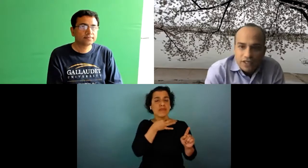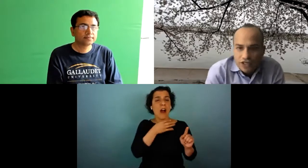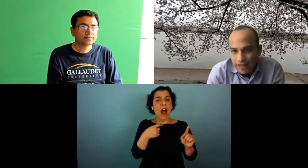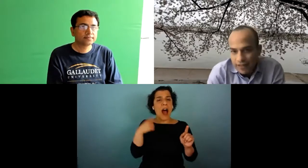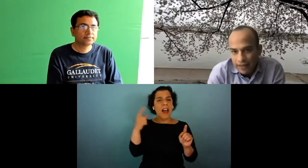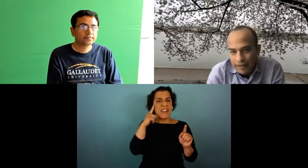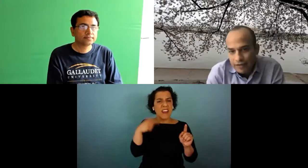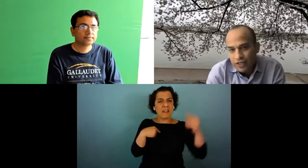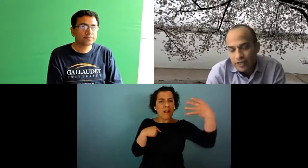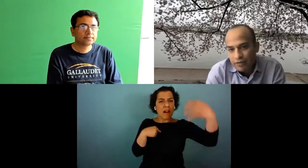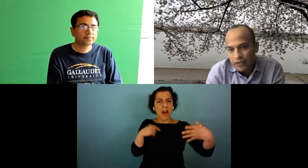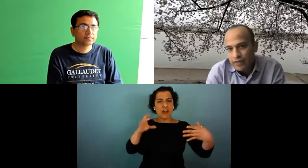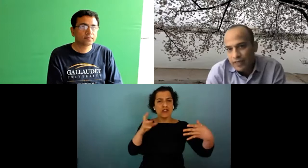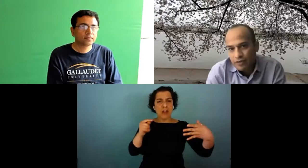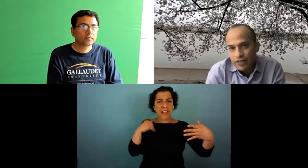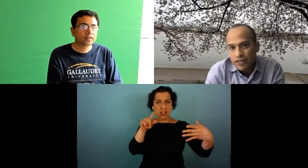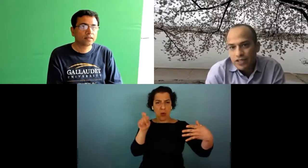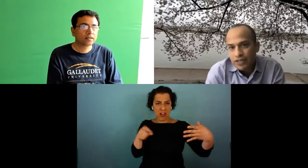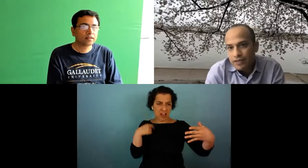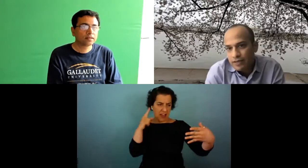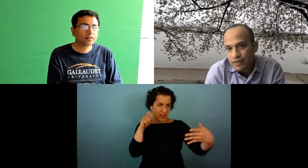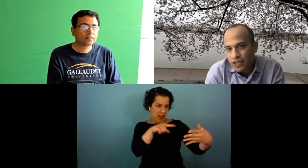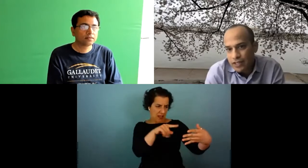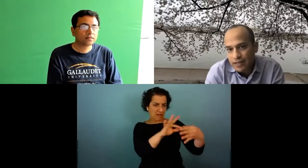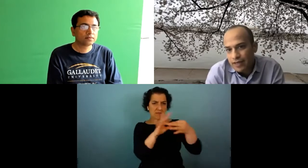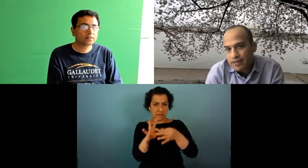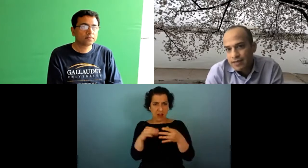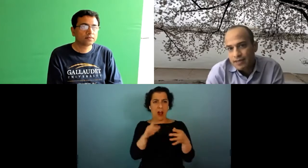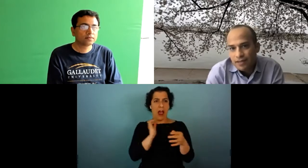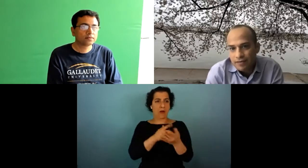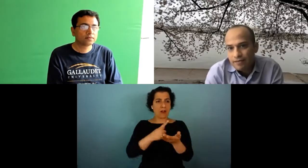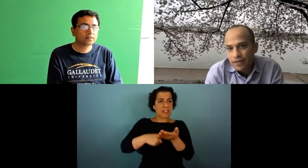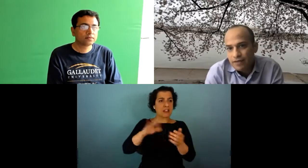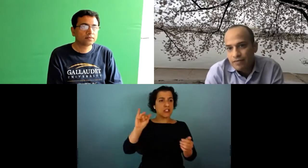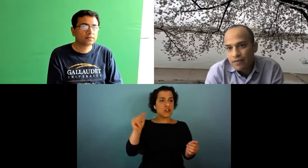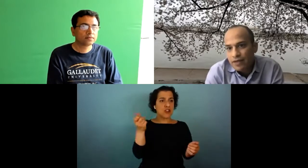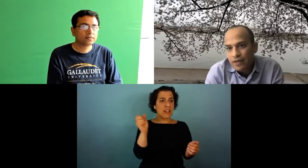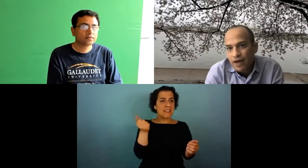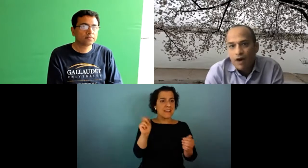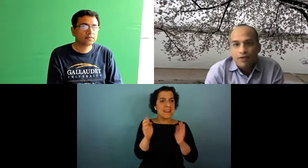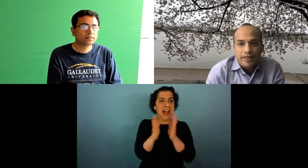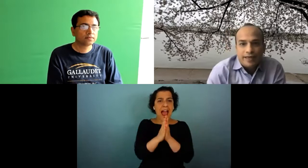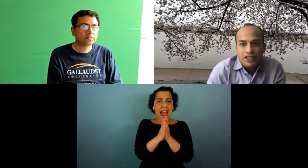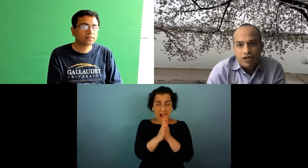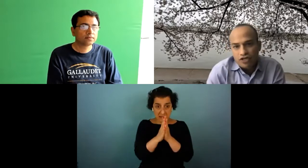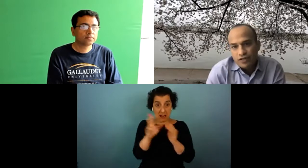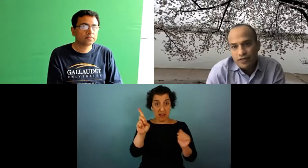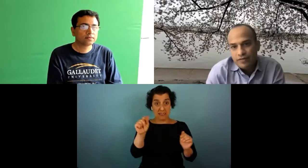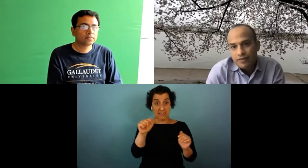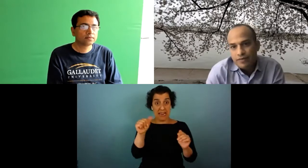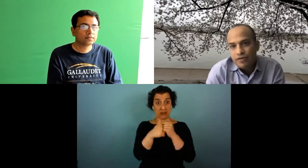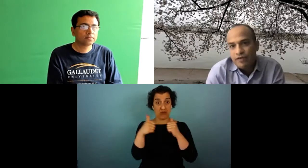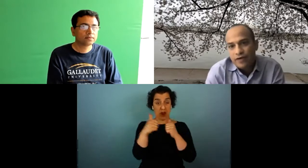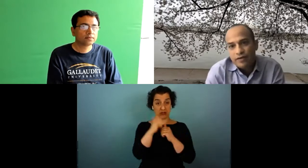question in the chat that i think i could take which is related to our discussion uh jason asks um you know how the data is structured